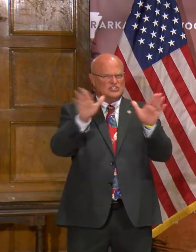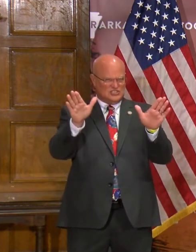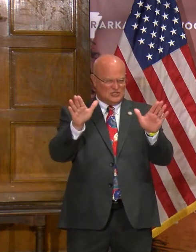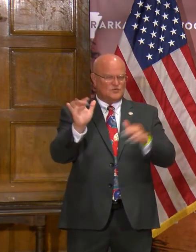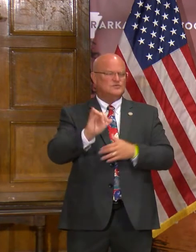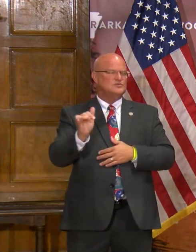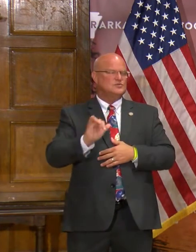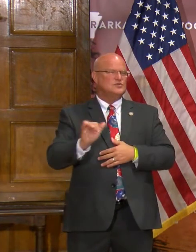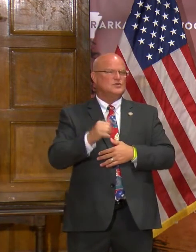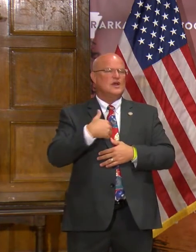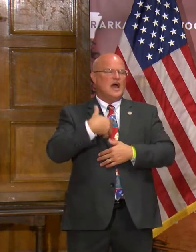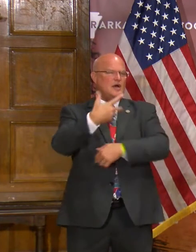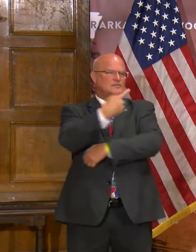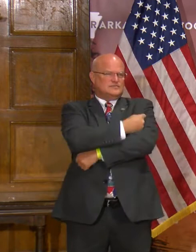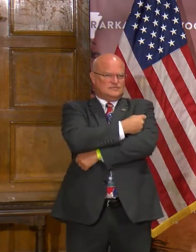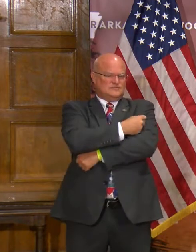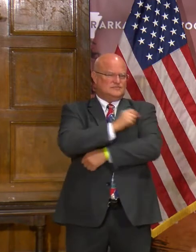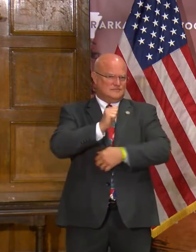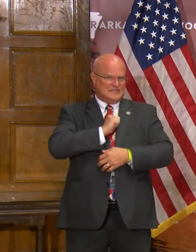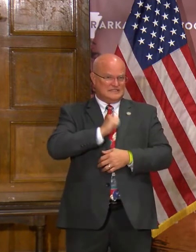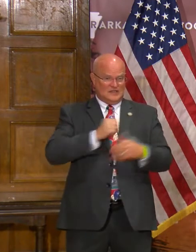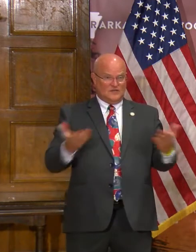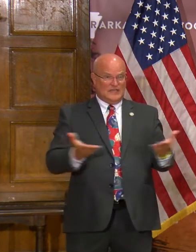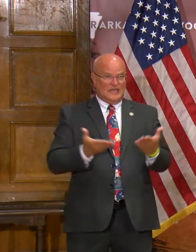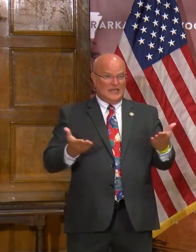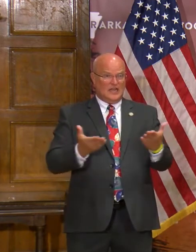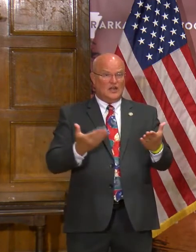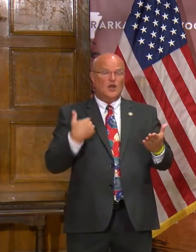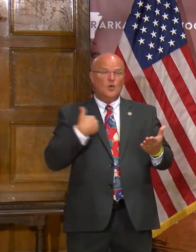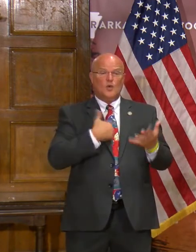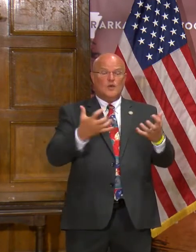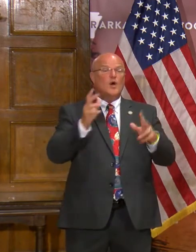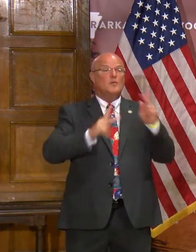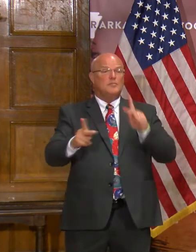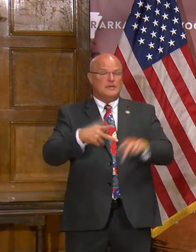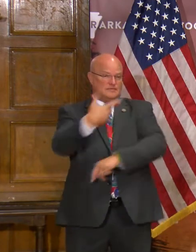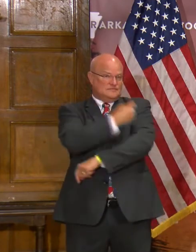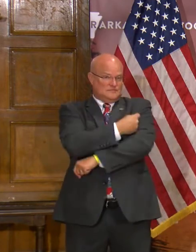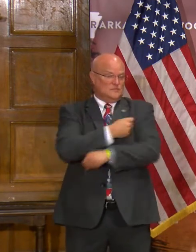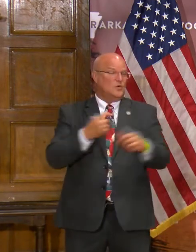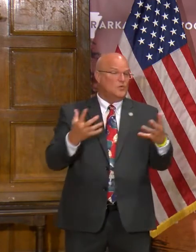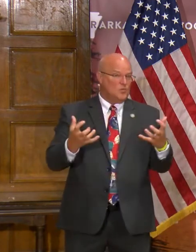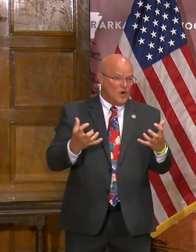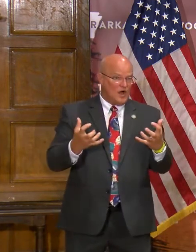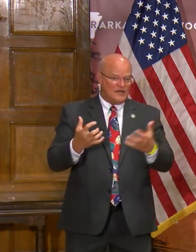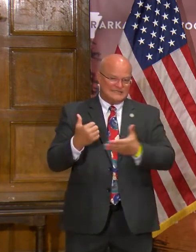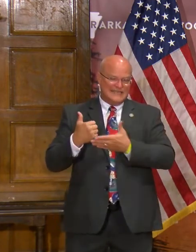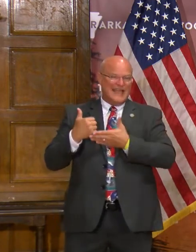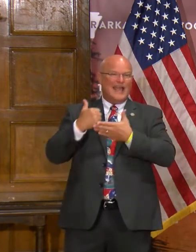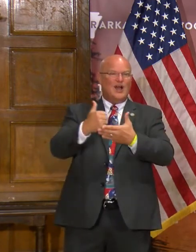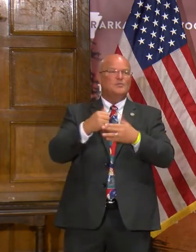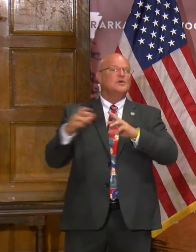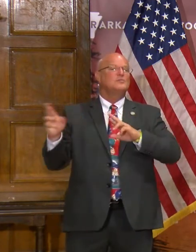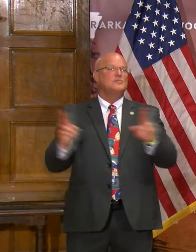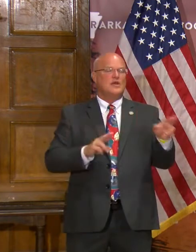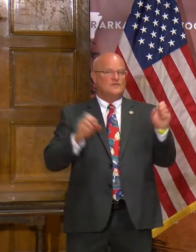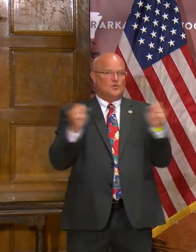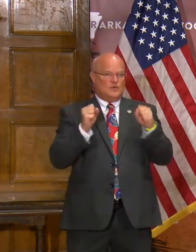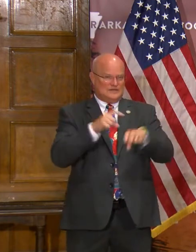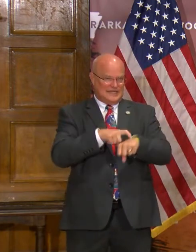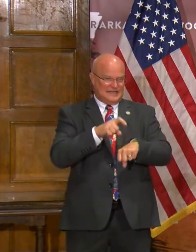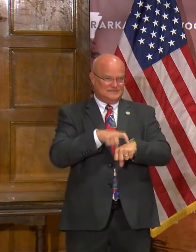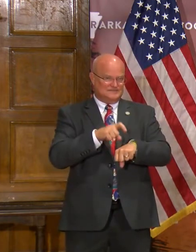And I'll be getting my flu shot here. We want everyone to get their flu shot. It helps you to be prepared for the winter